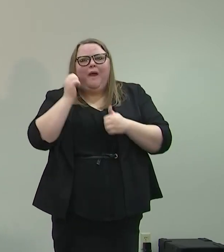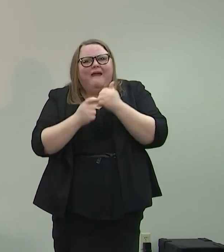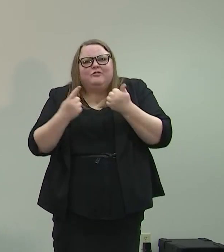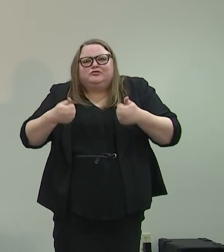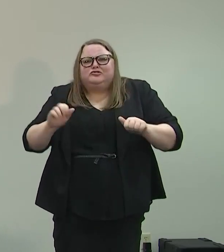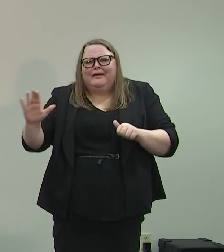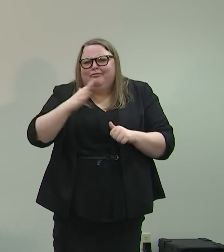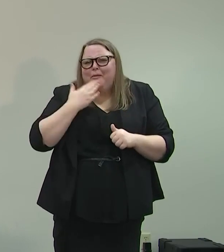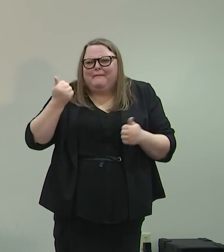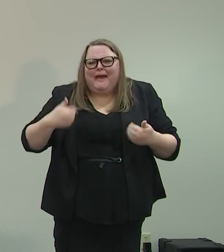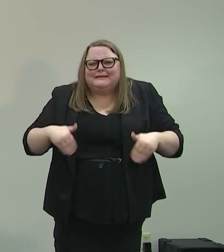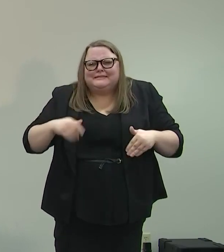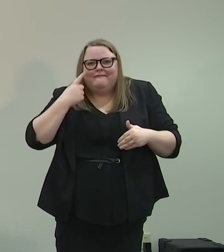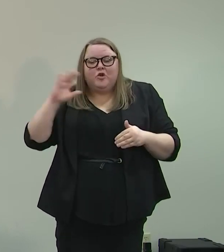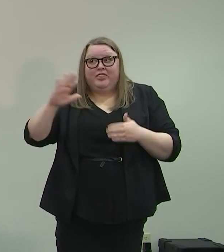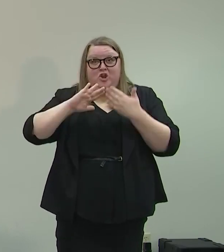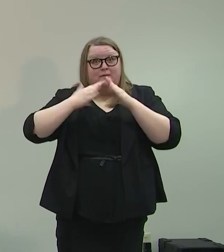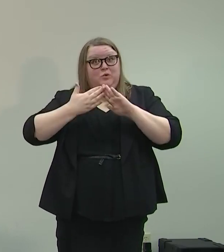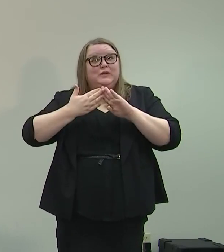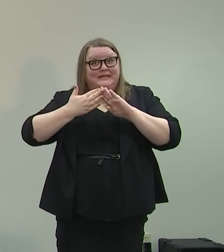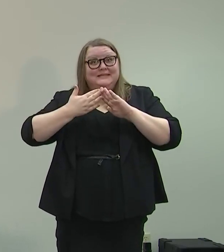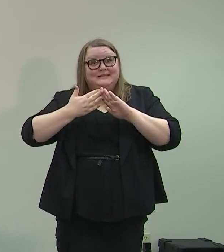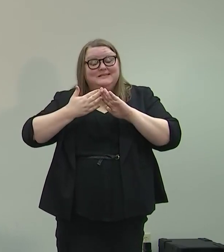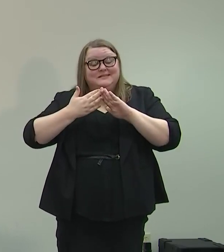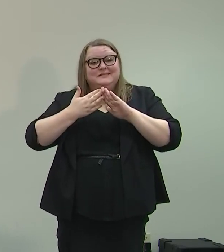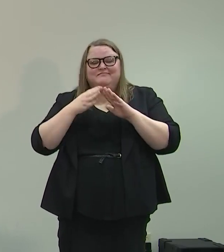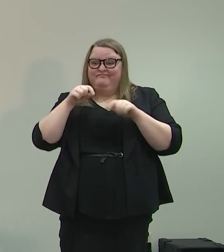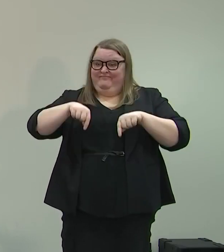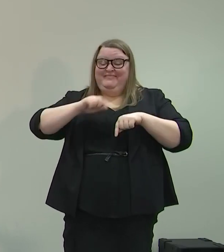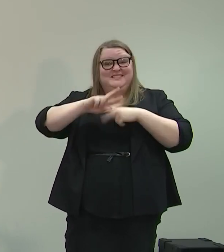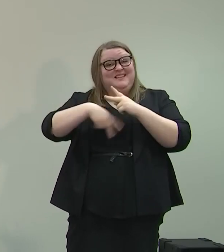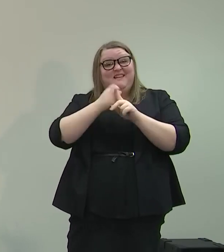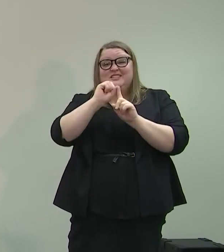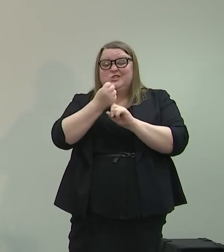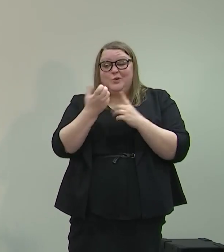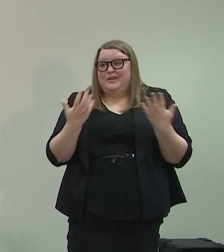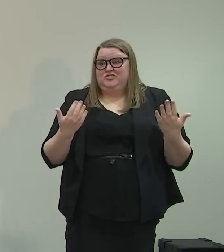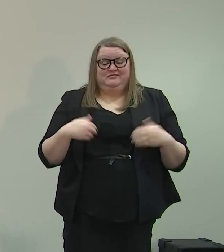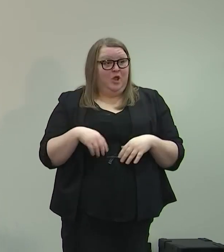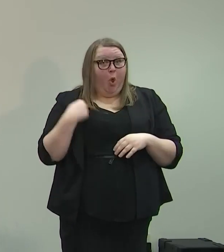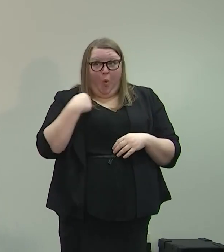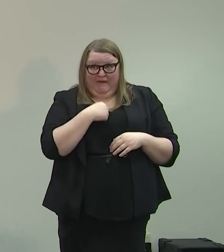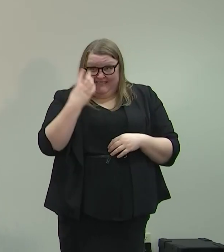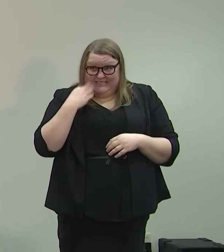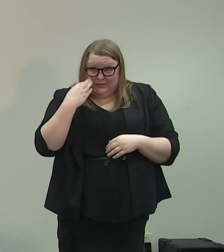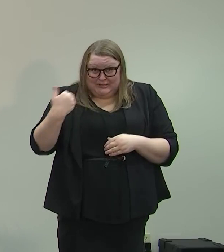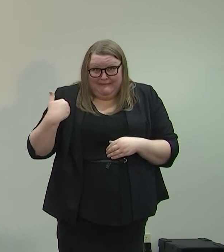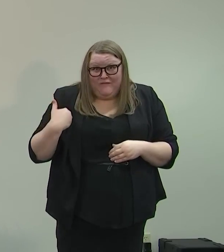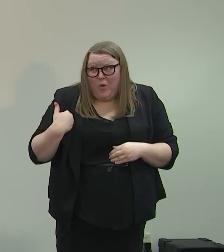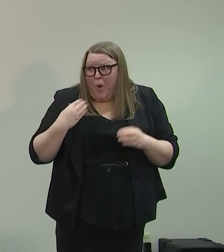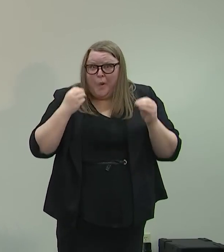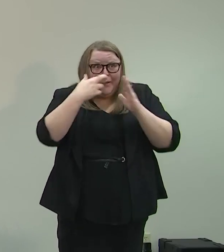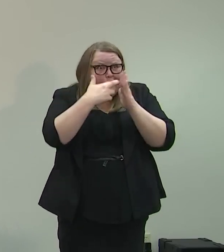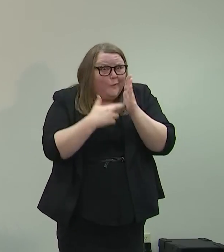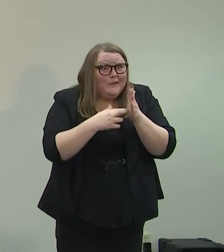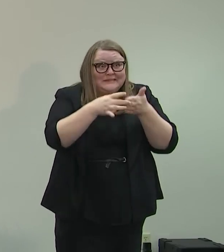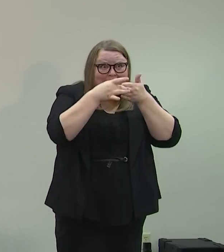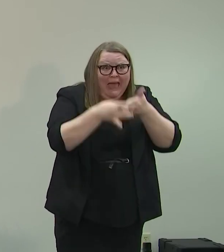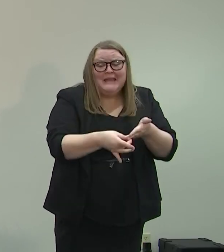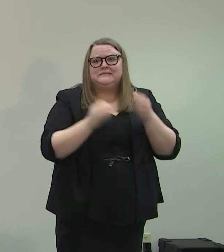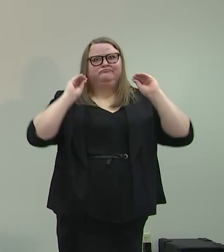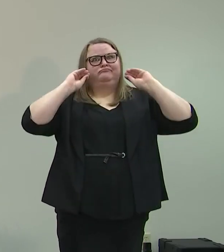best for their communities in a situation for which there's no playbook. There's no guideline in how to get through this.